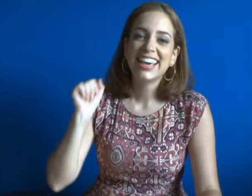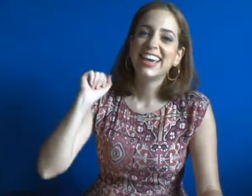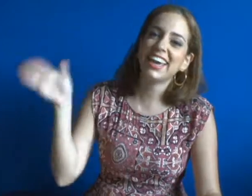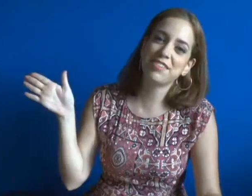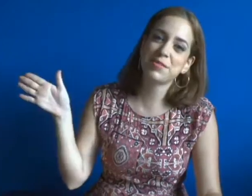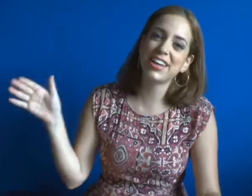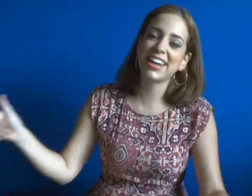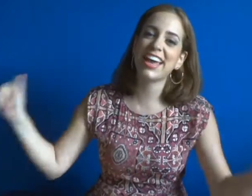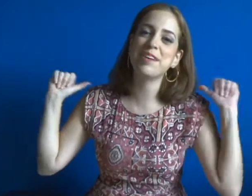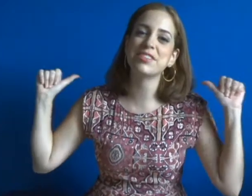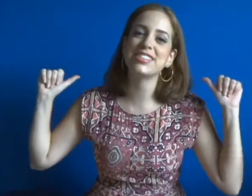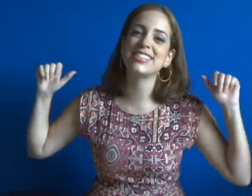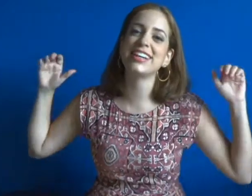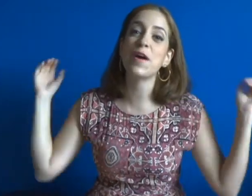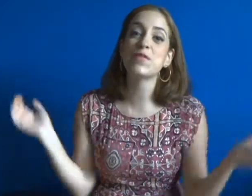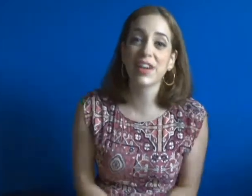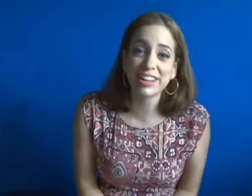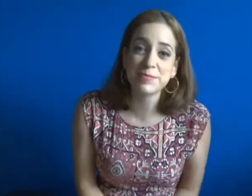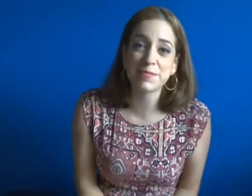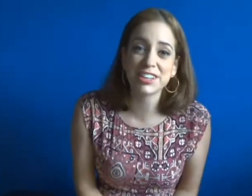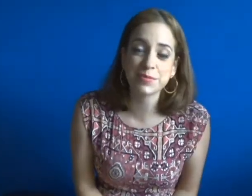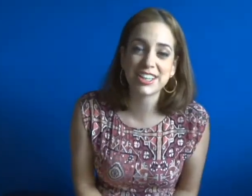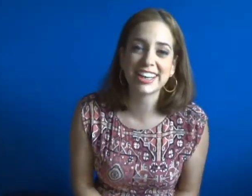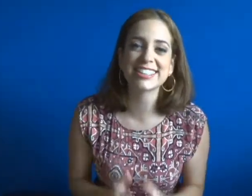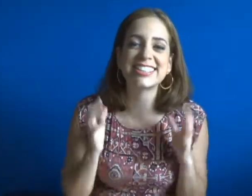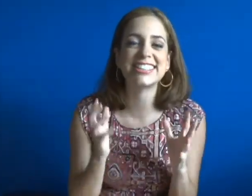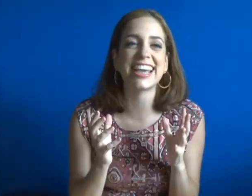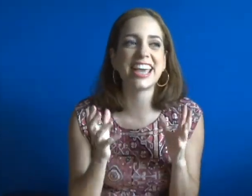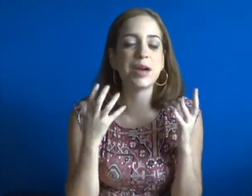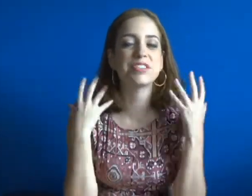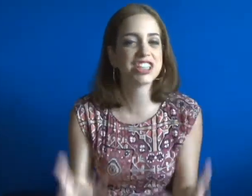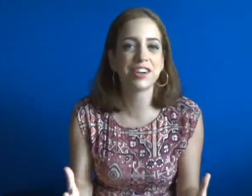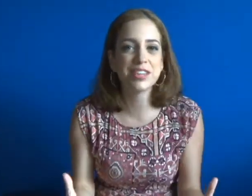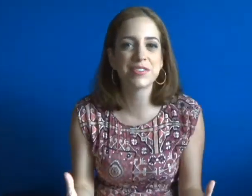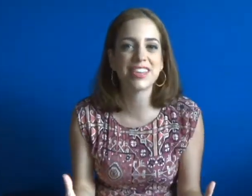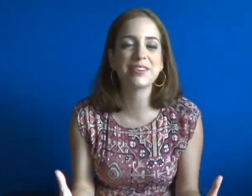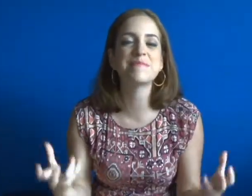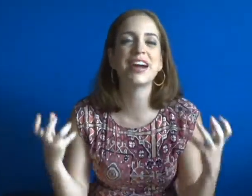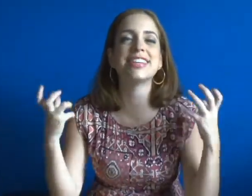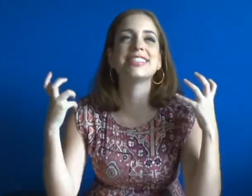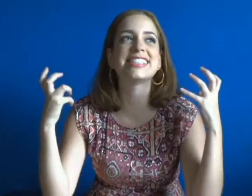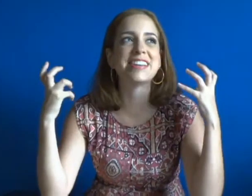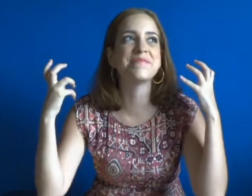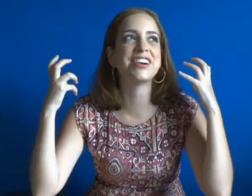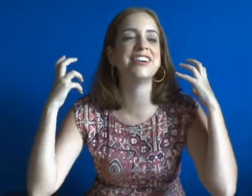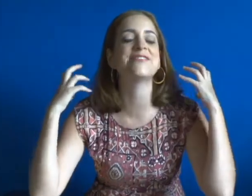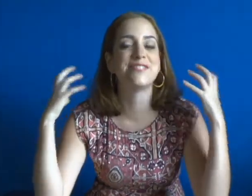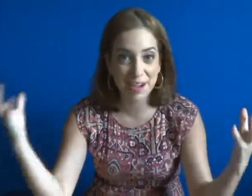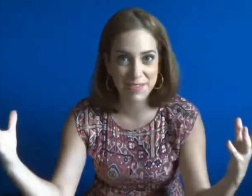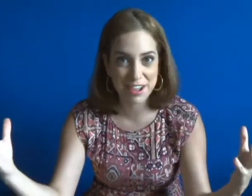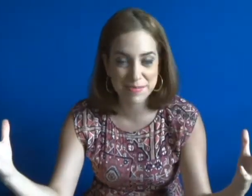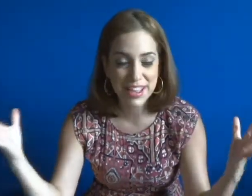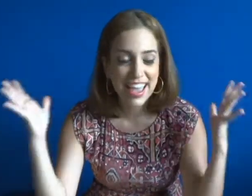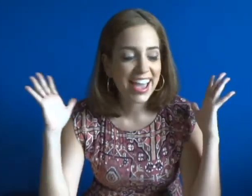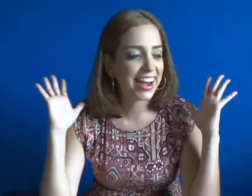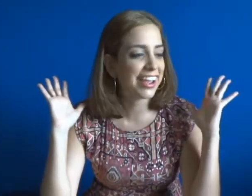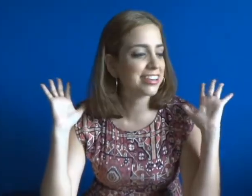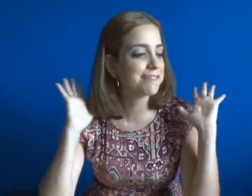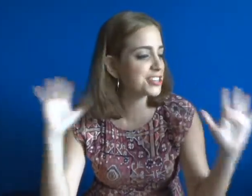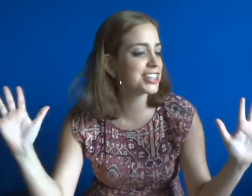Hey everybody, I'm Kristina. Welcome to my YouTube channel. Today I'm sharing with you my December wrap-up. And I can officially